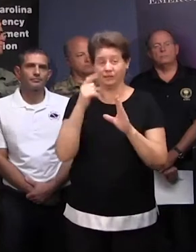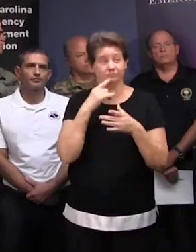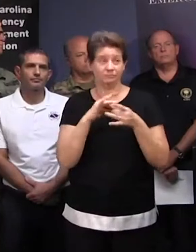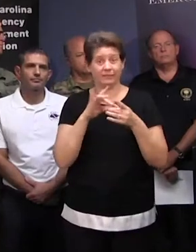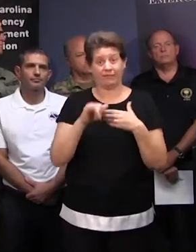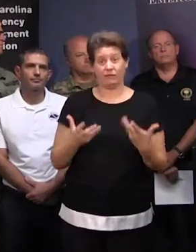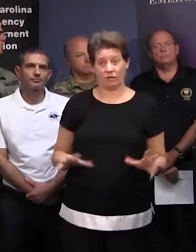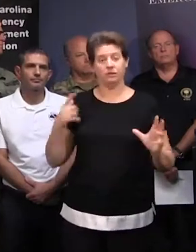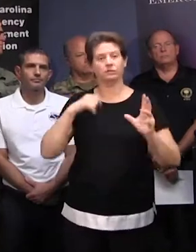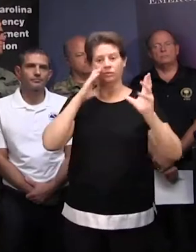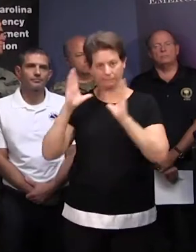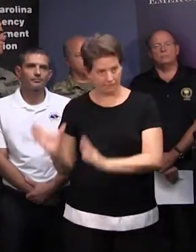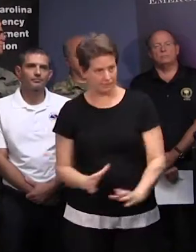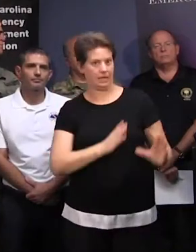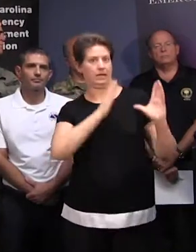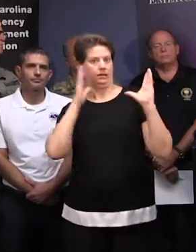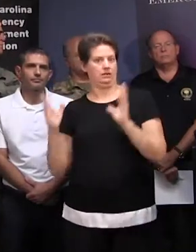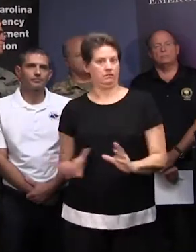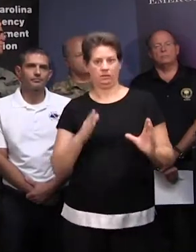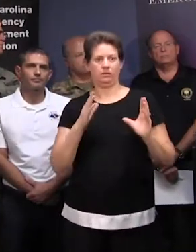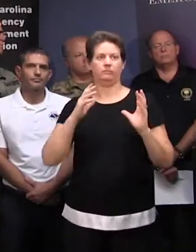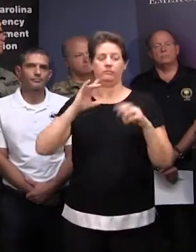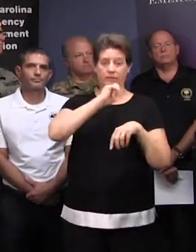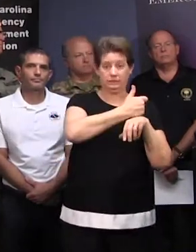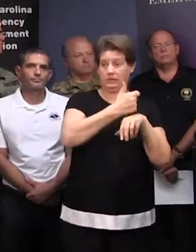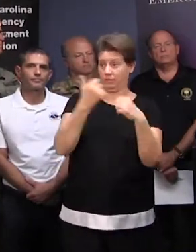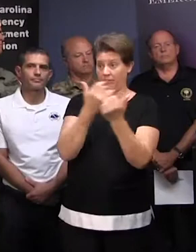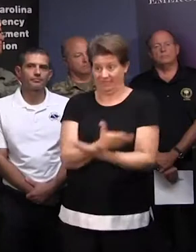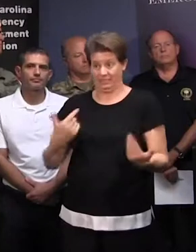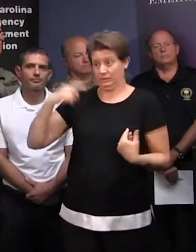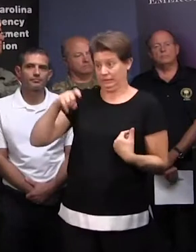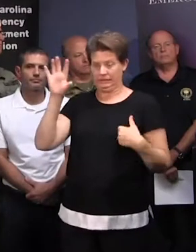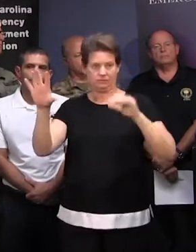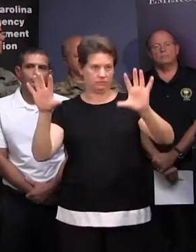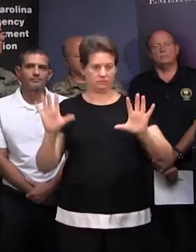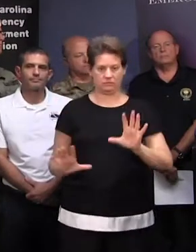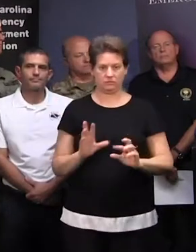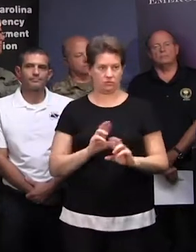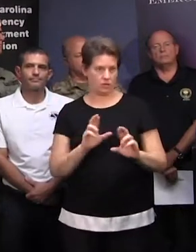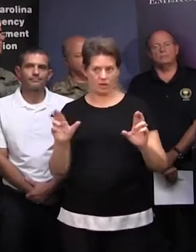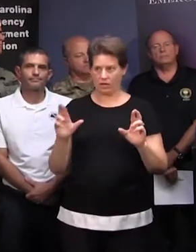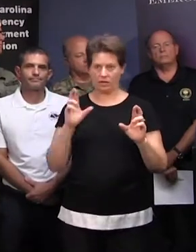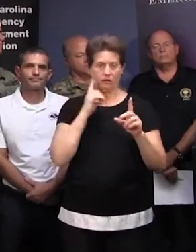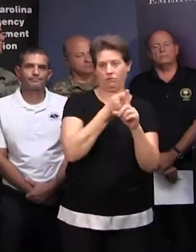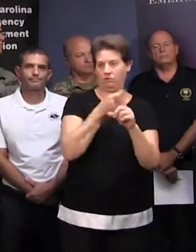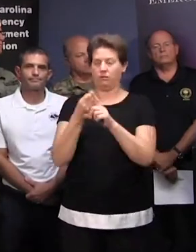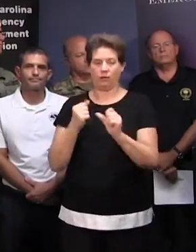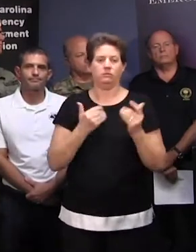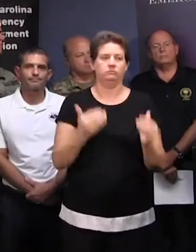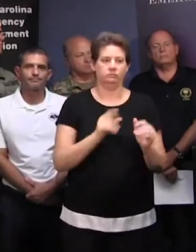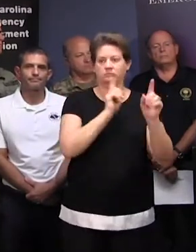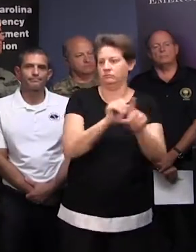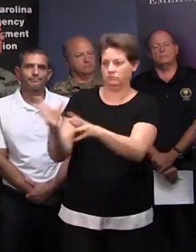and we are trying to prepare and get assets in place so that we can quickly react to the storm as it progresses.